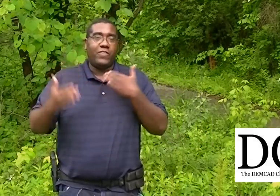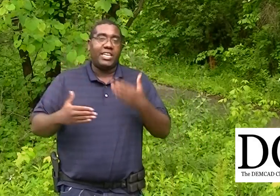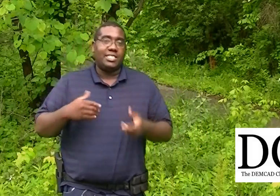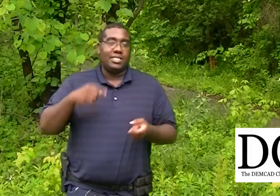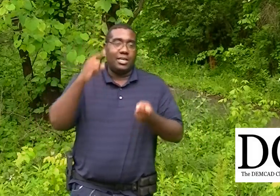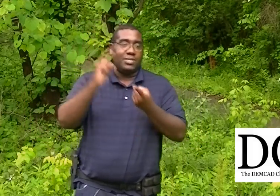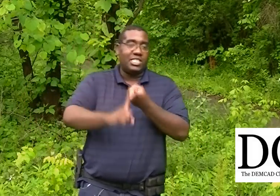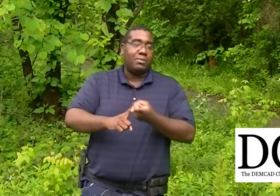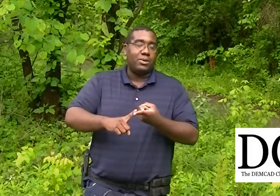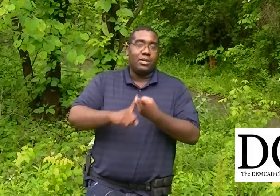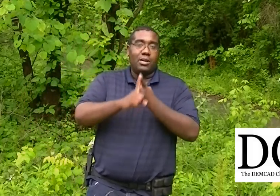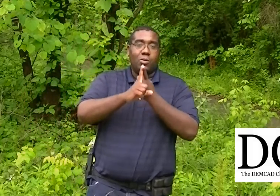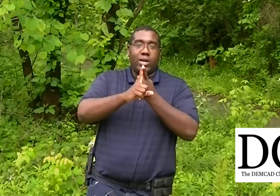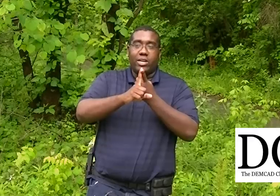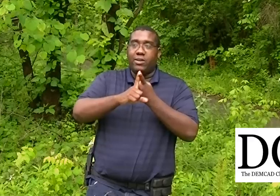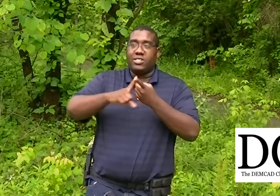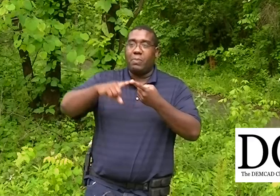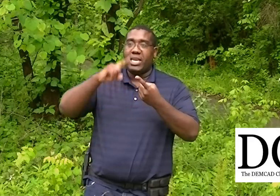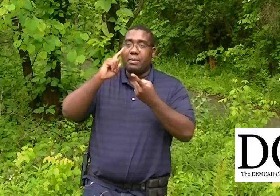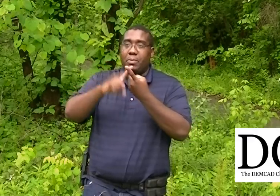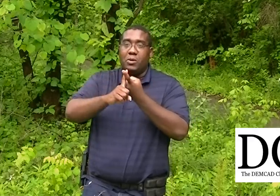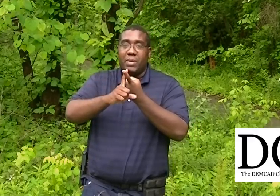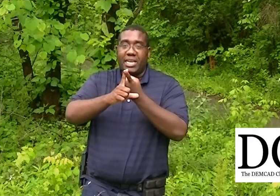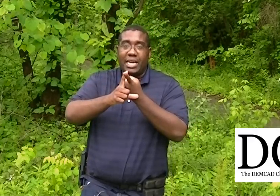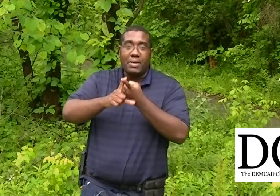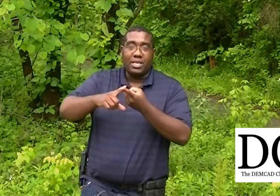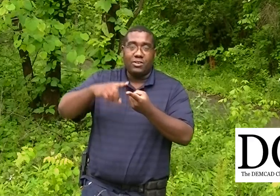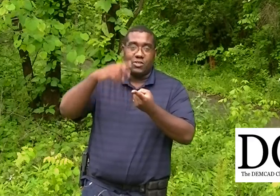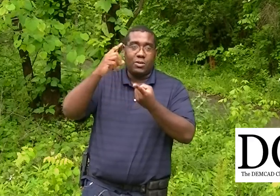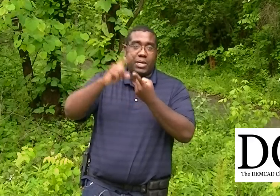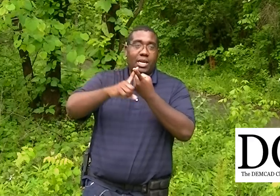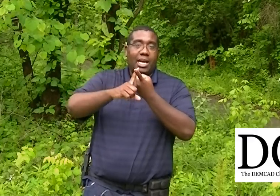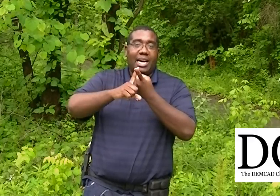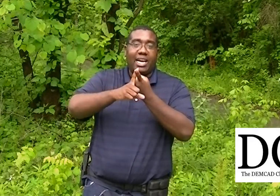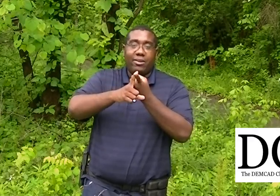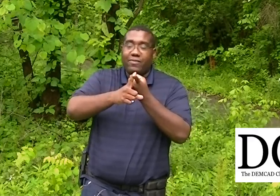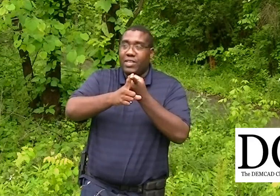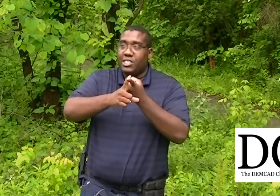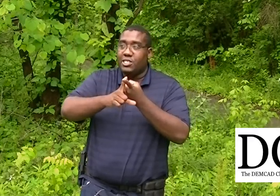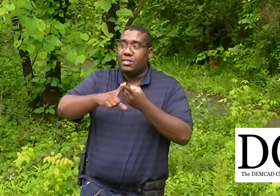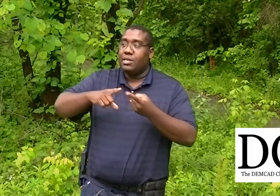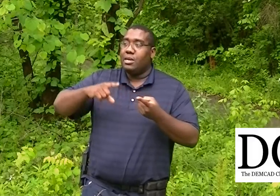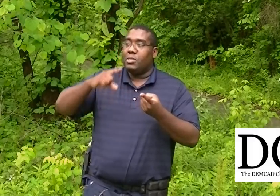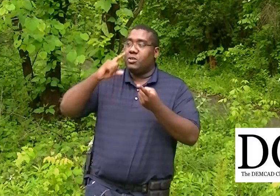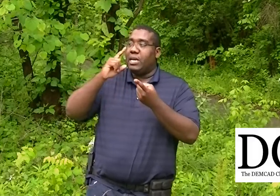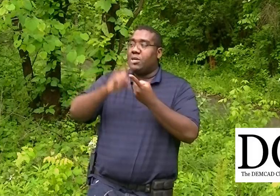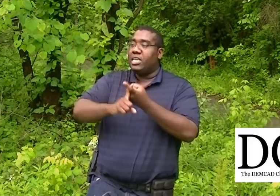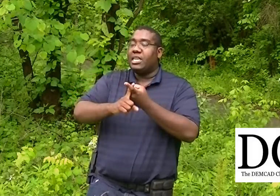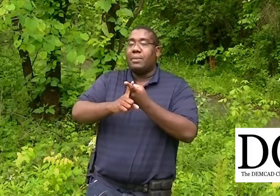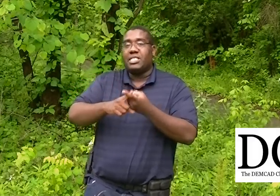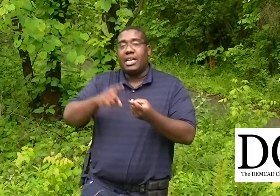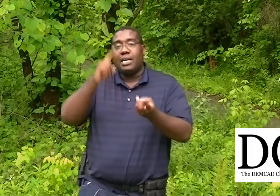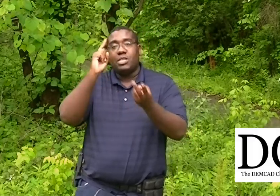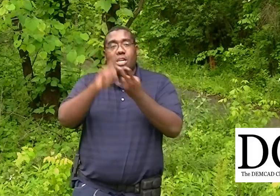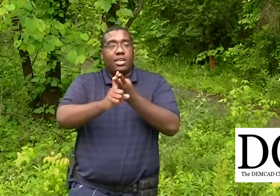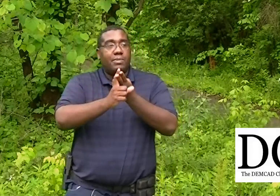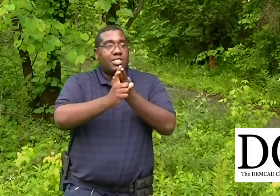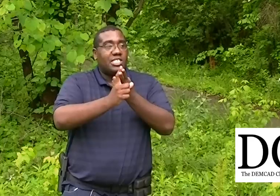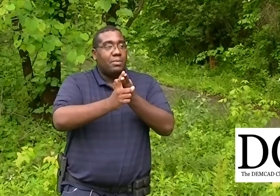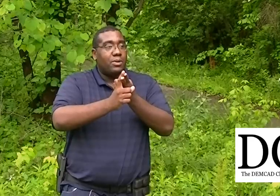phases of summer where, you know, it's a big boom economically or sort of a higher inflation, but you have good economic times. You have the summer,